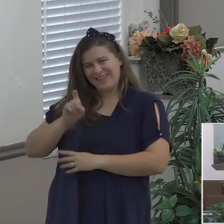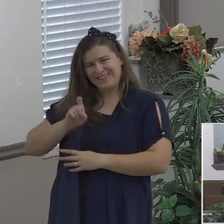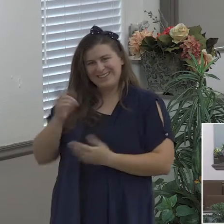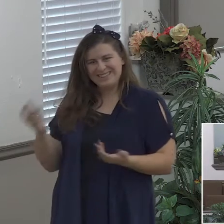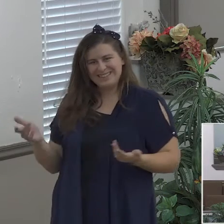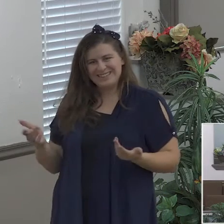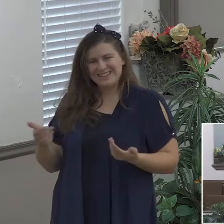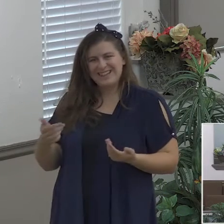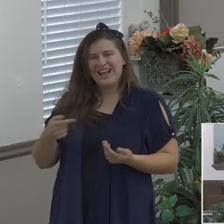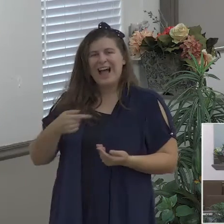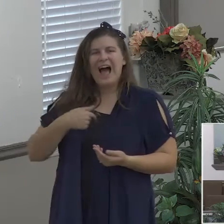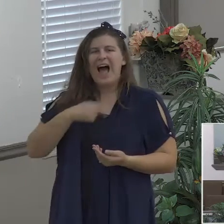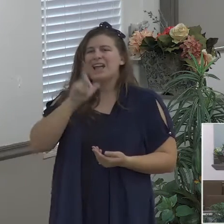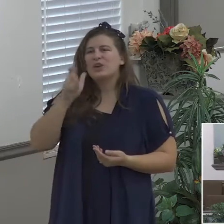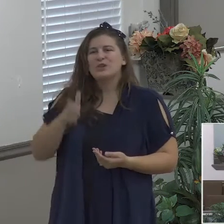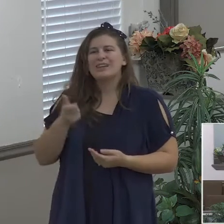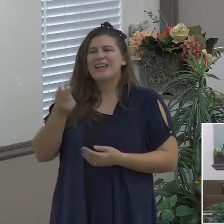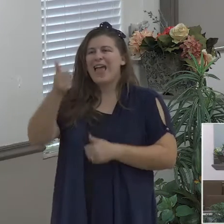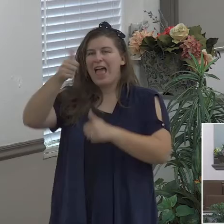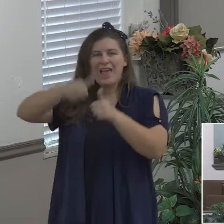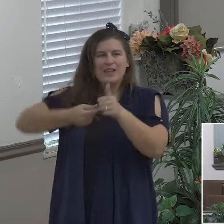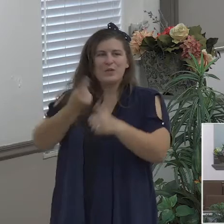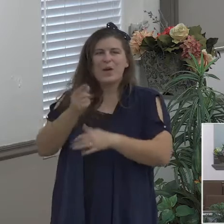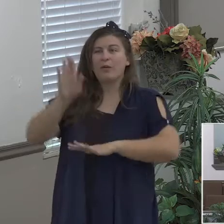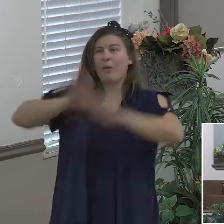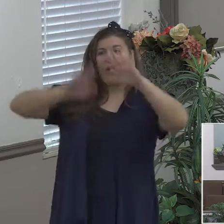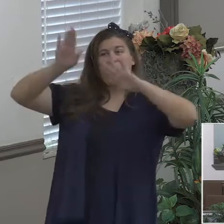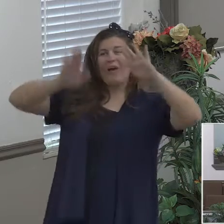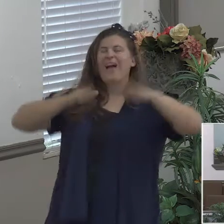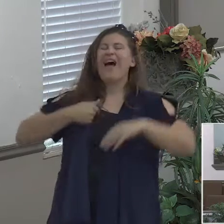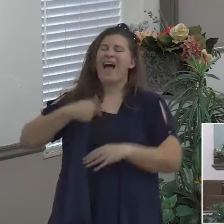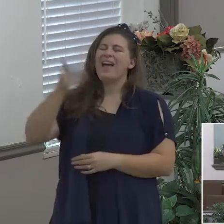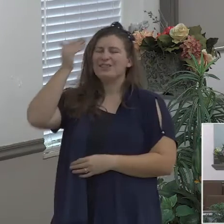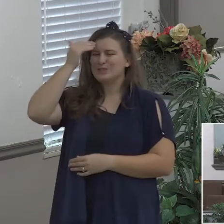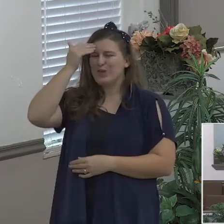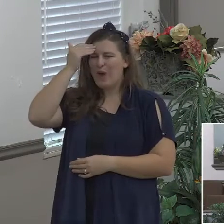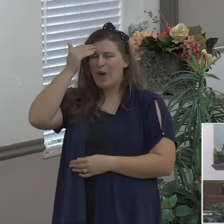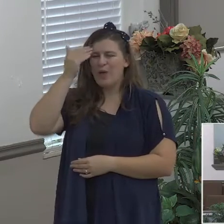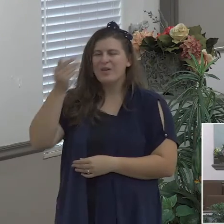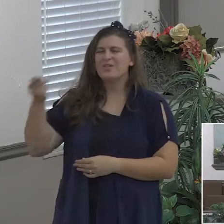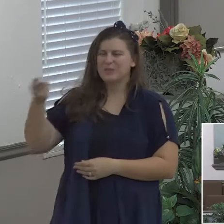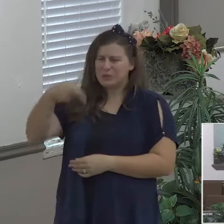you've had God you've had God do things for you you didn't even pray for